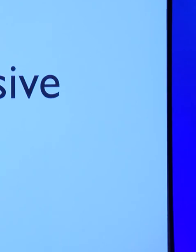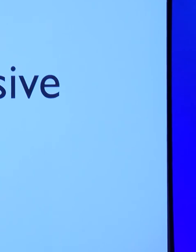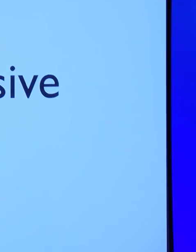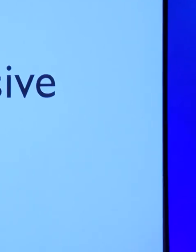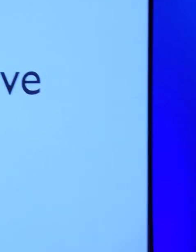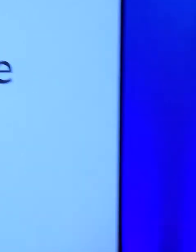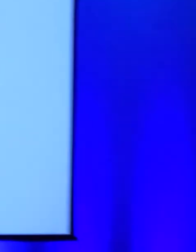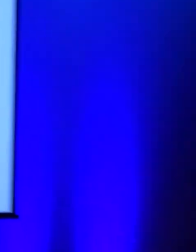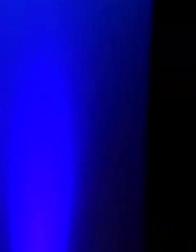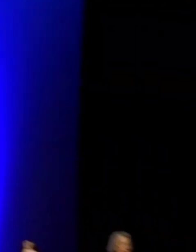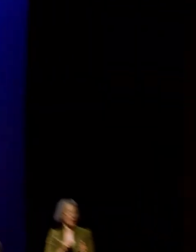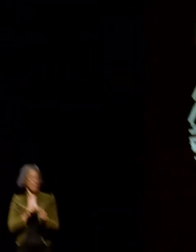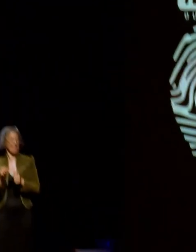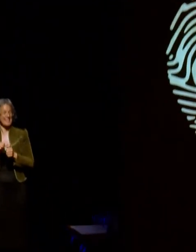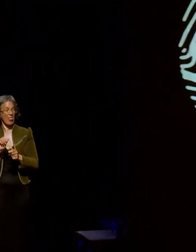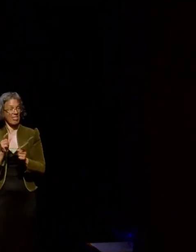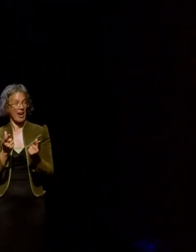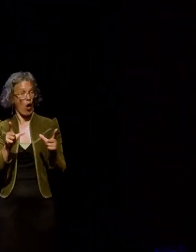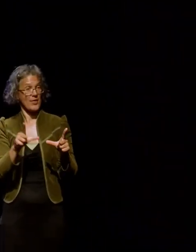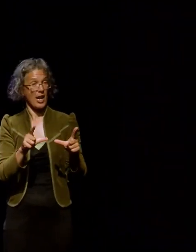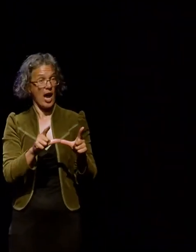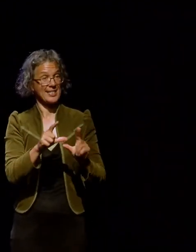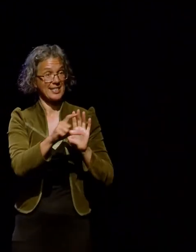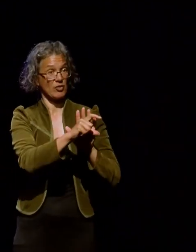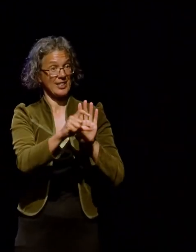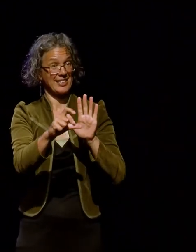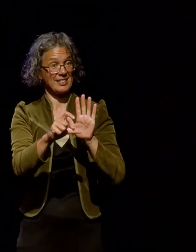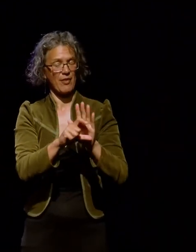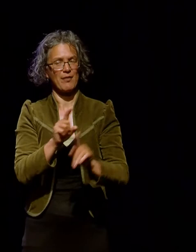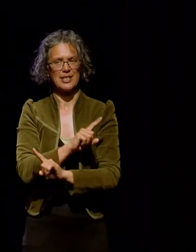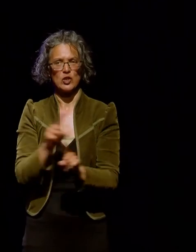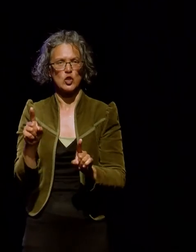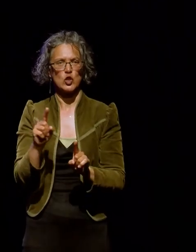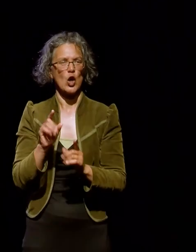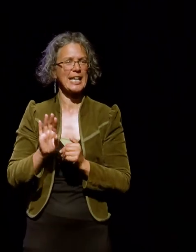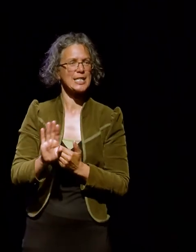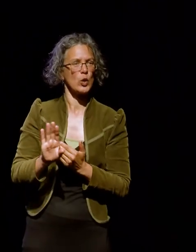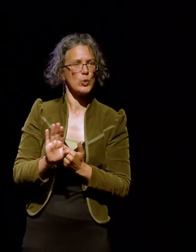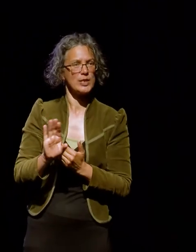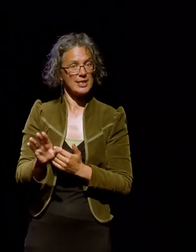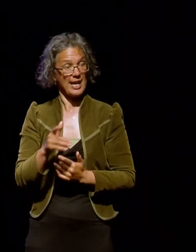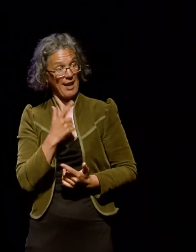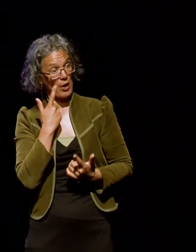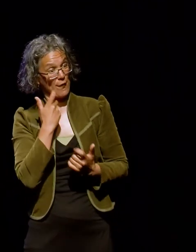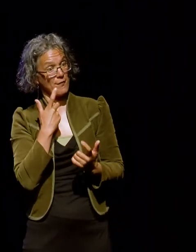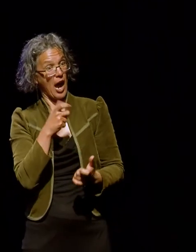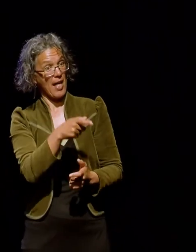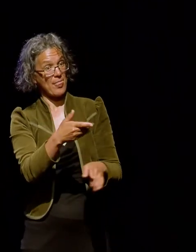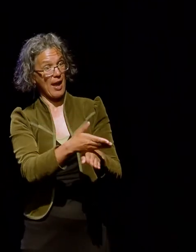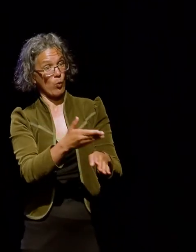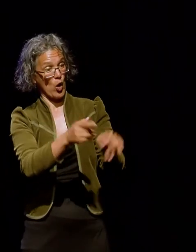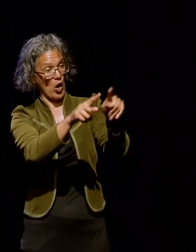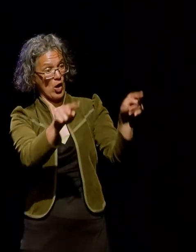The great thing about Creative Commons licences? They're non-exclusive, which means if you find a Creative Commons licenced work and